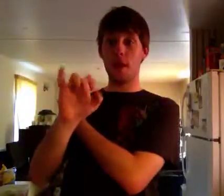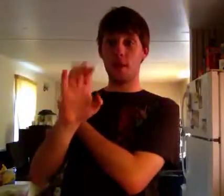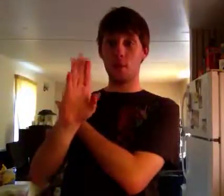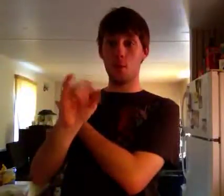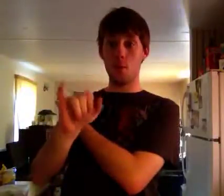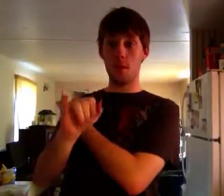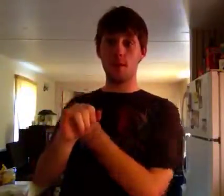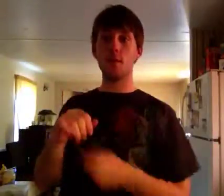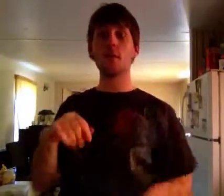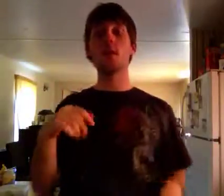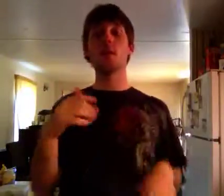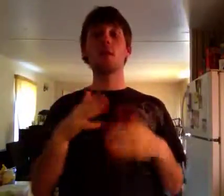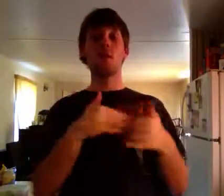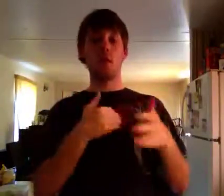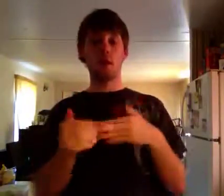Friends? Friends.